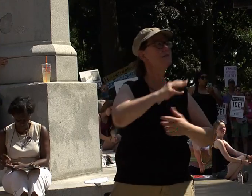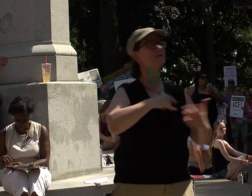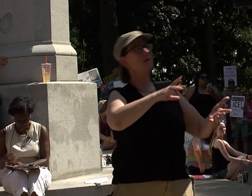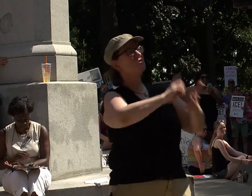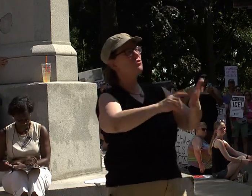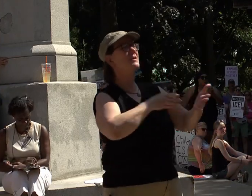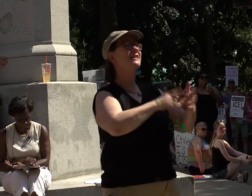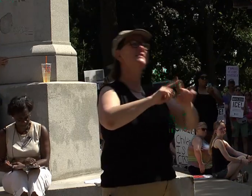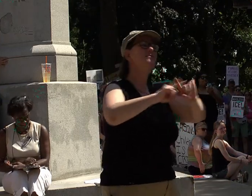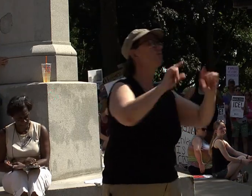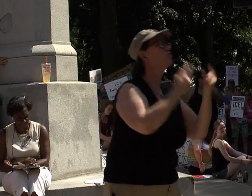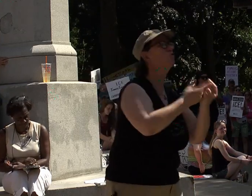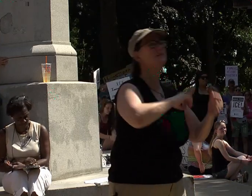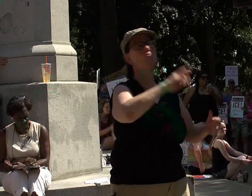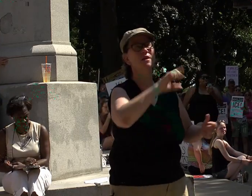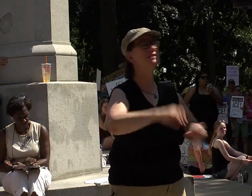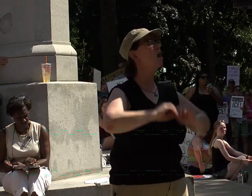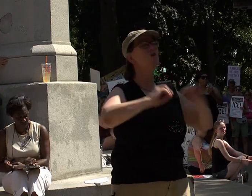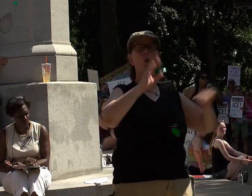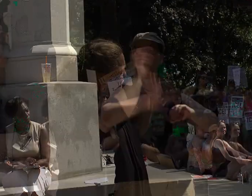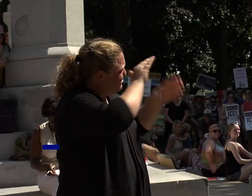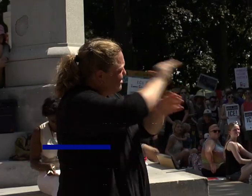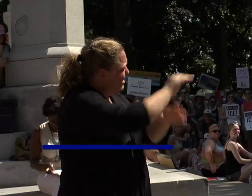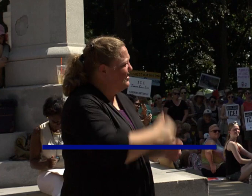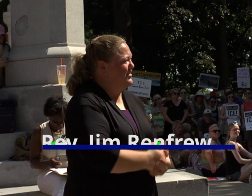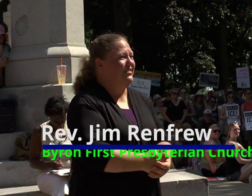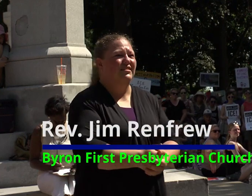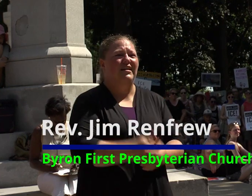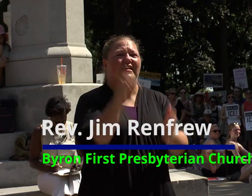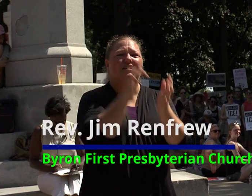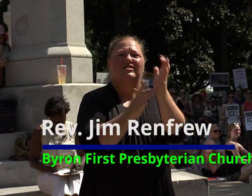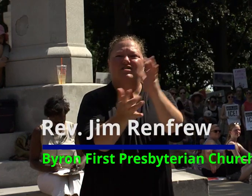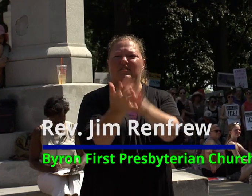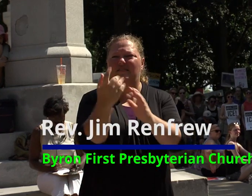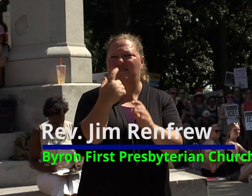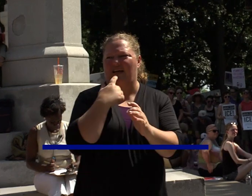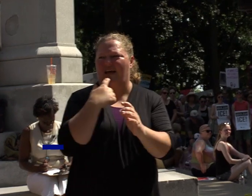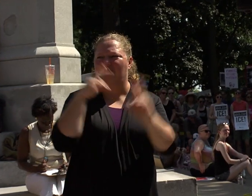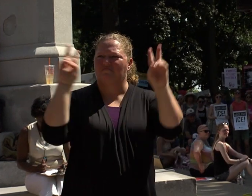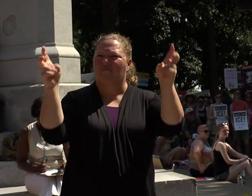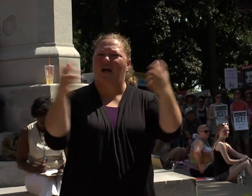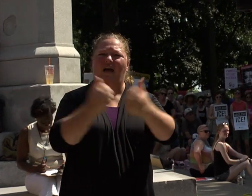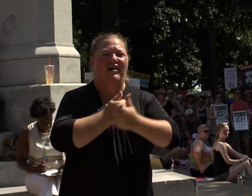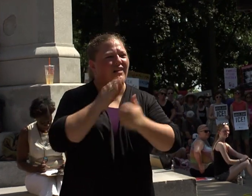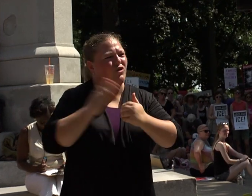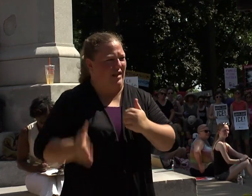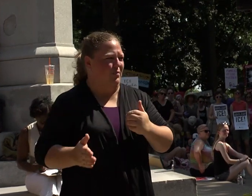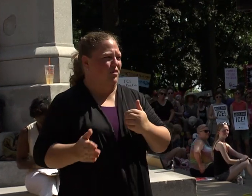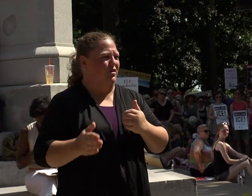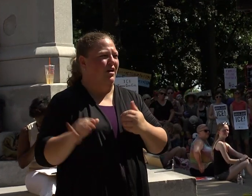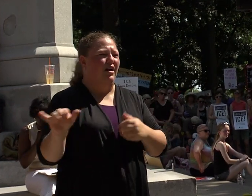races. No one on this earth is worth more than anyone else. Jesus said, love your neighbor